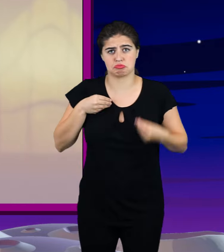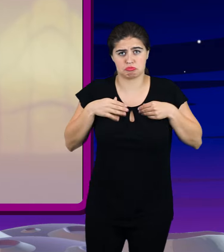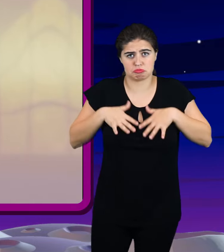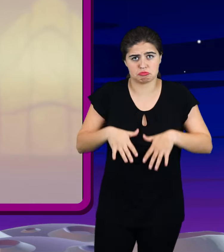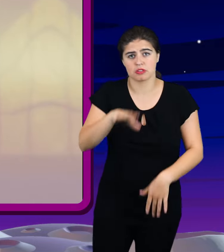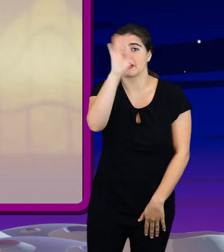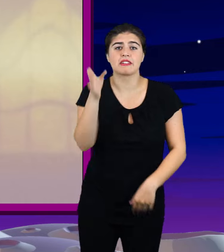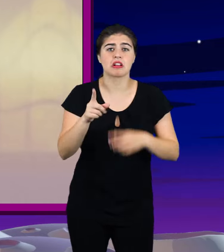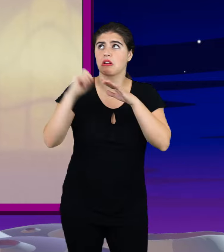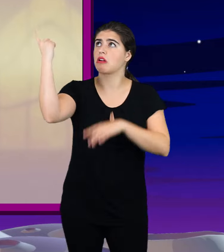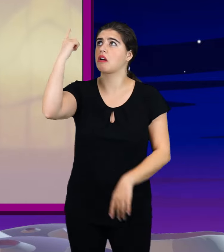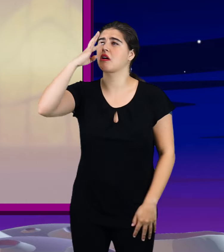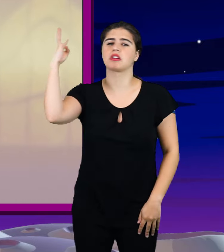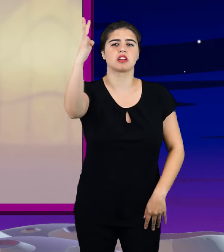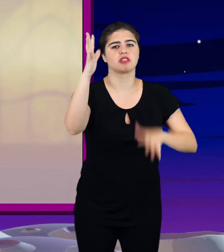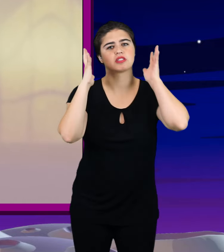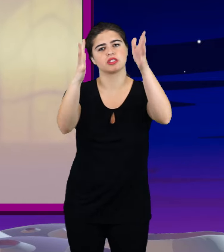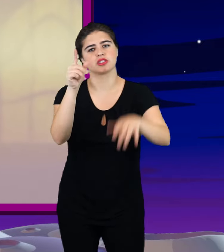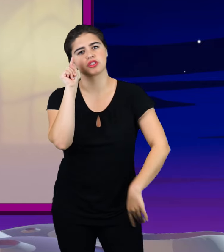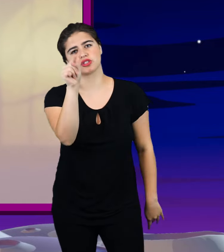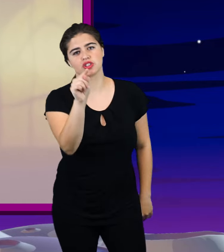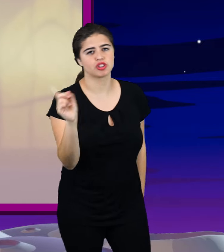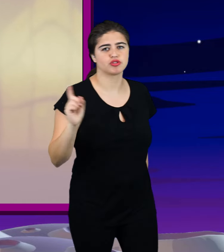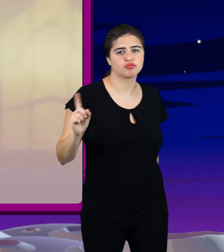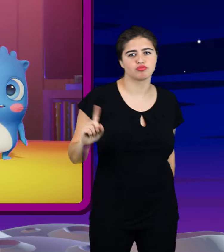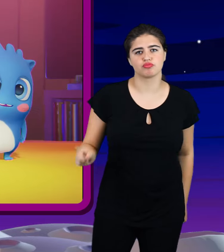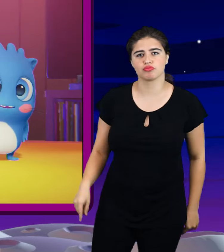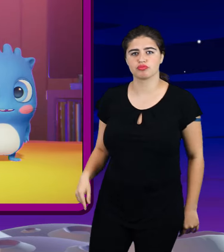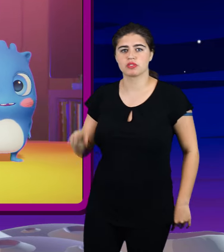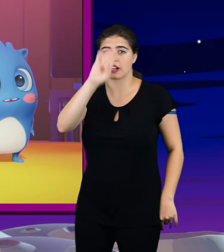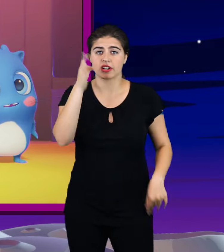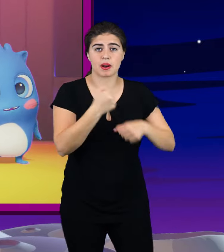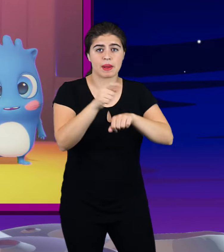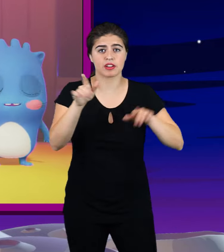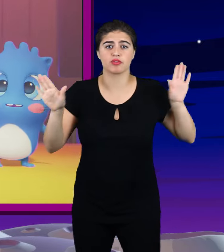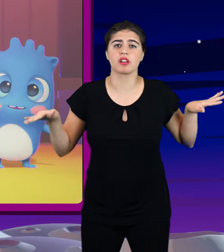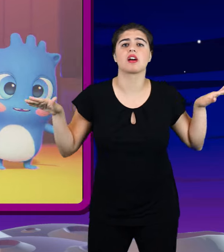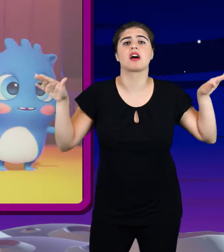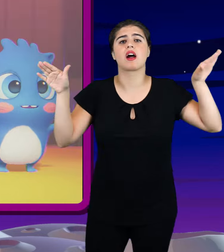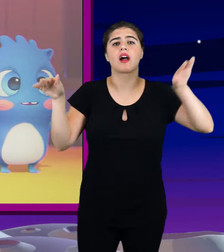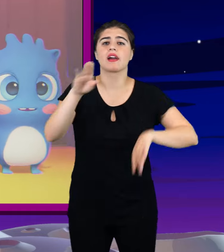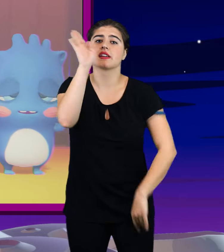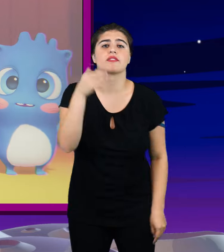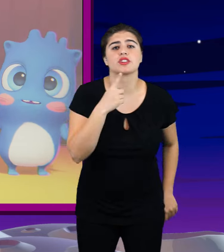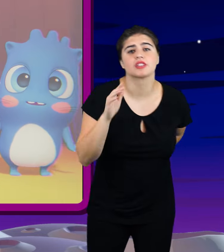Never gonna run around and desert you Never gonna make you cry Never gonna say